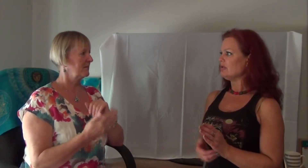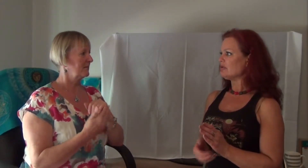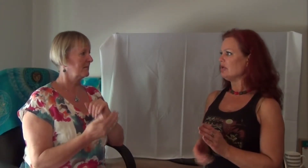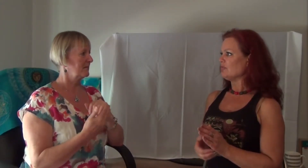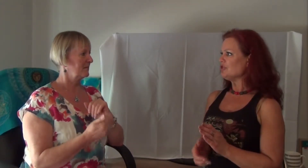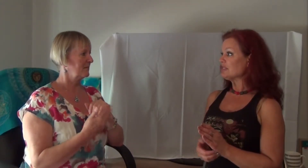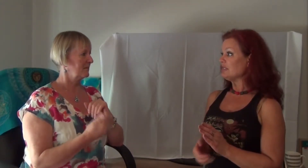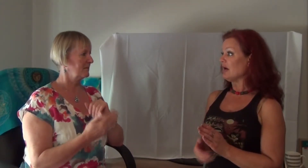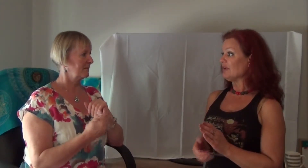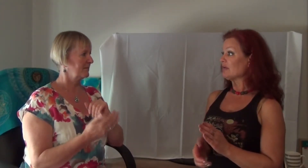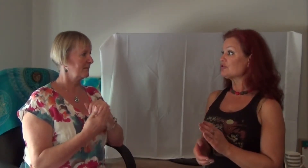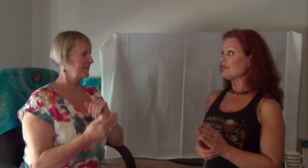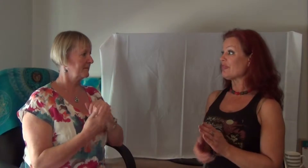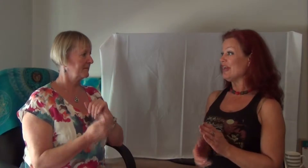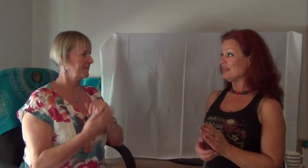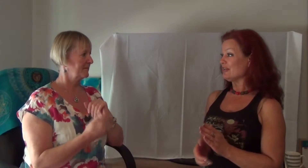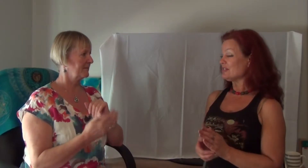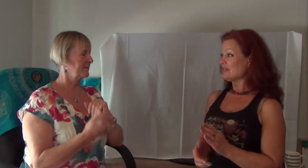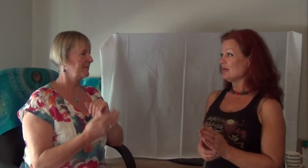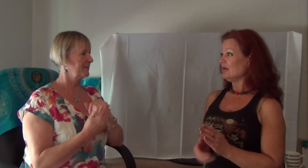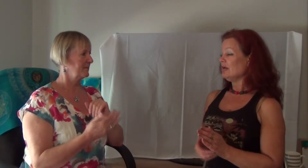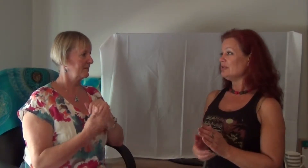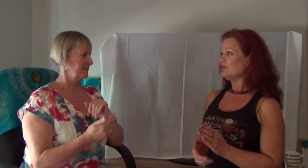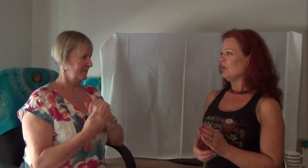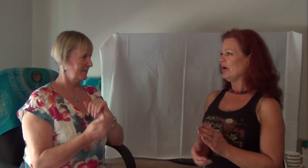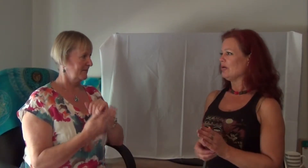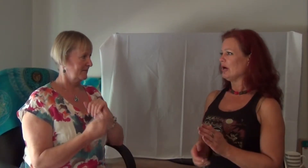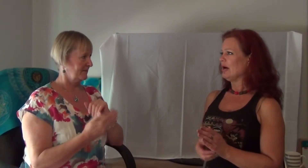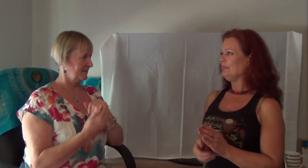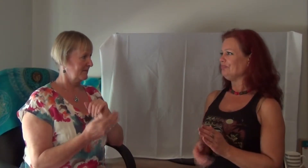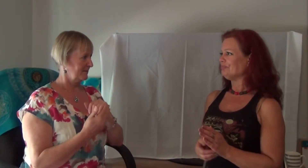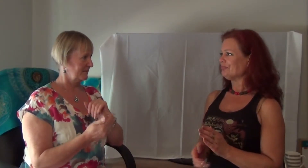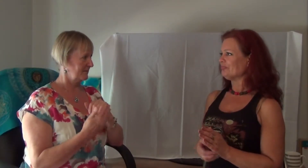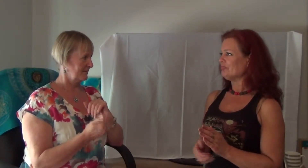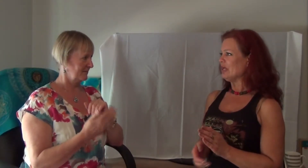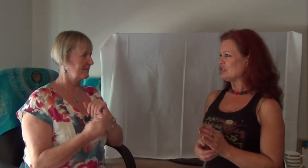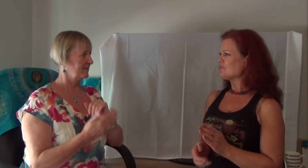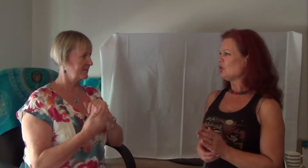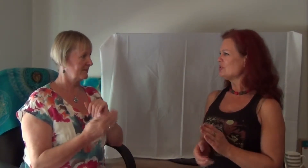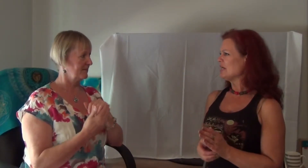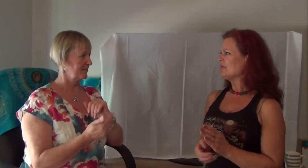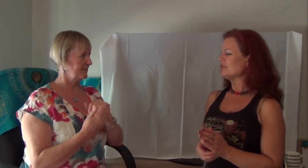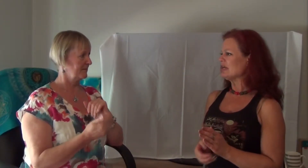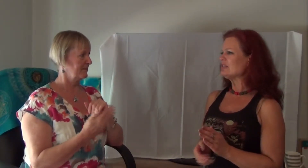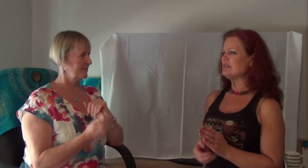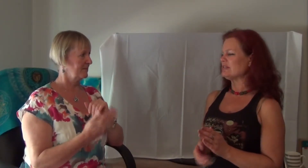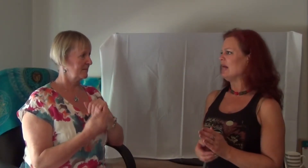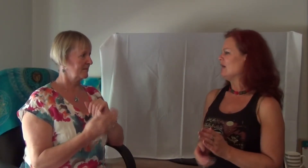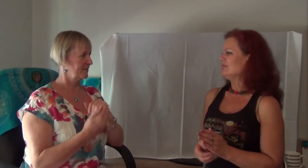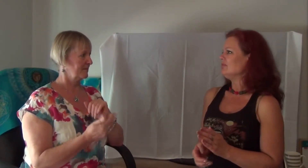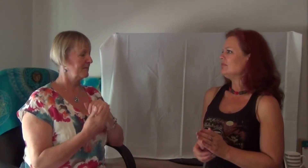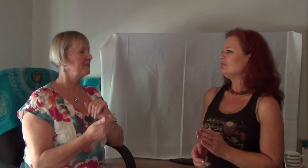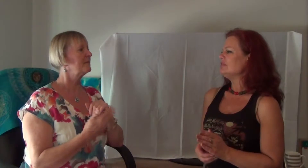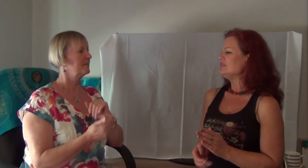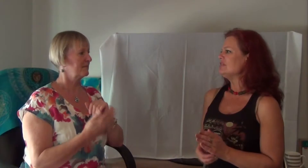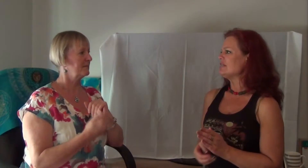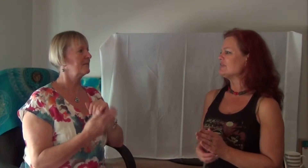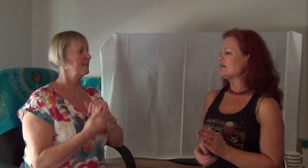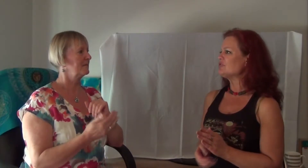you know, just enough extra thickness to where it just pulls on everything. It's not the same